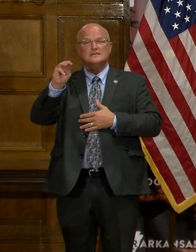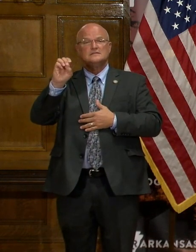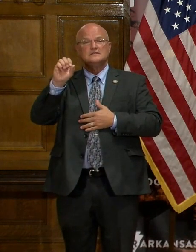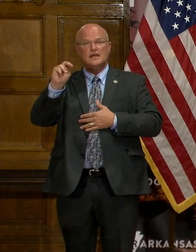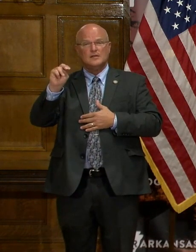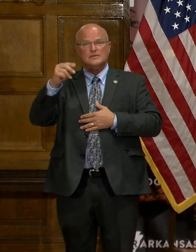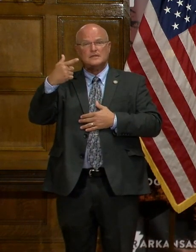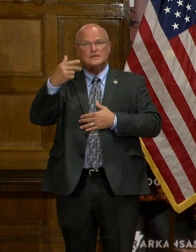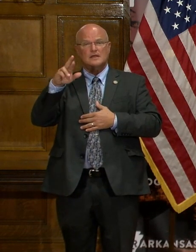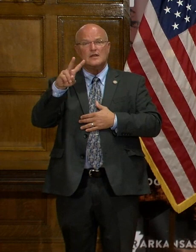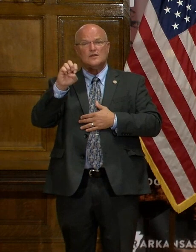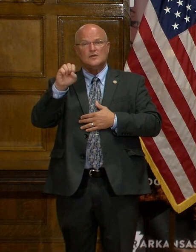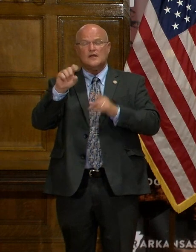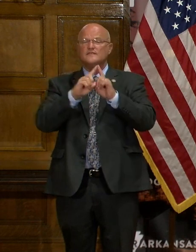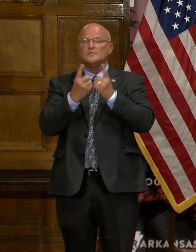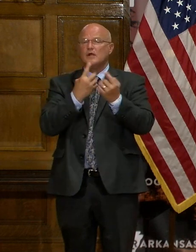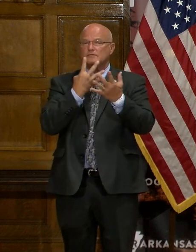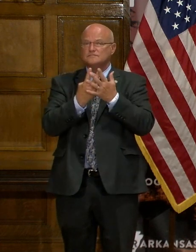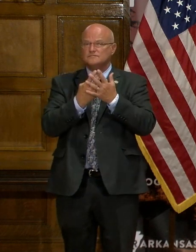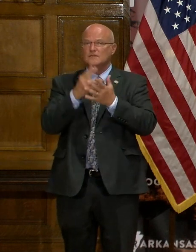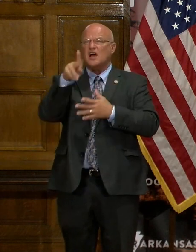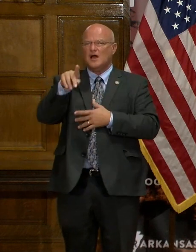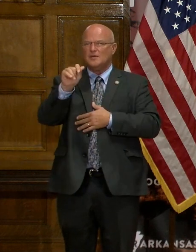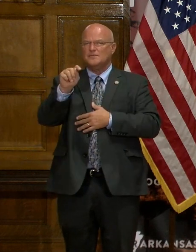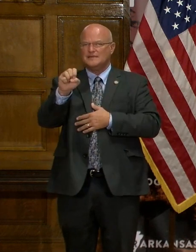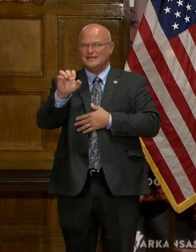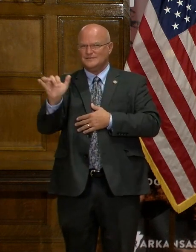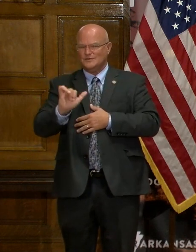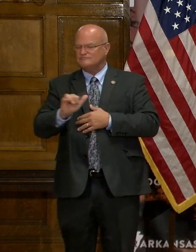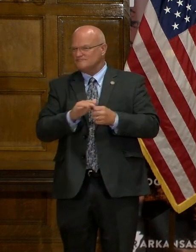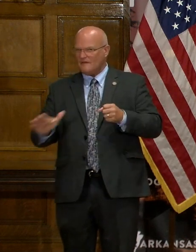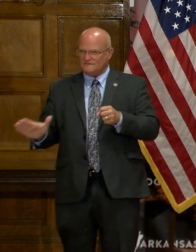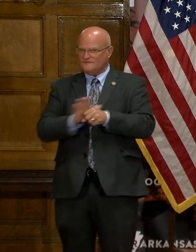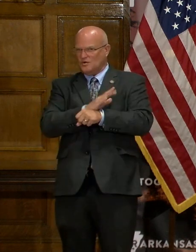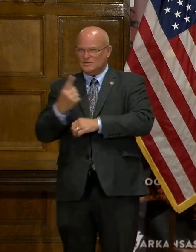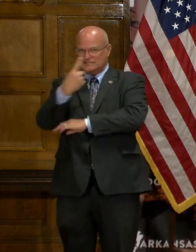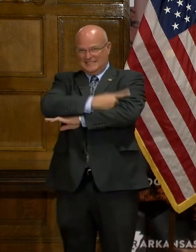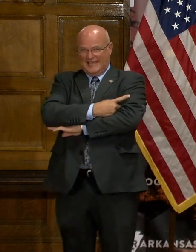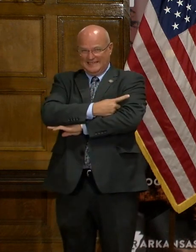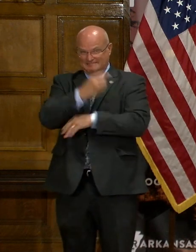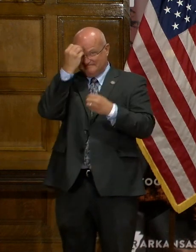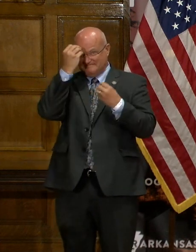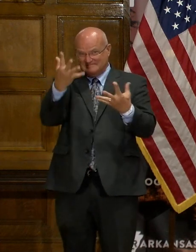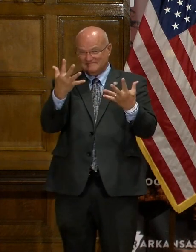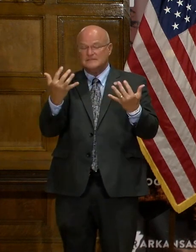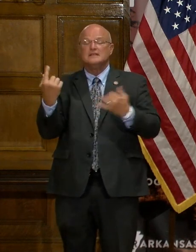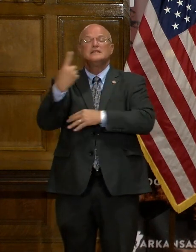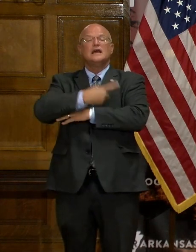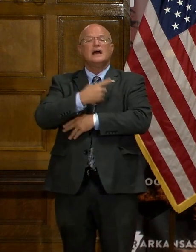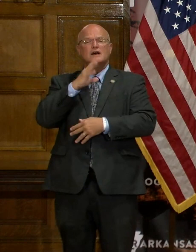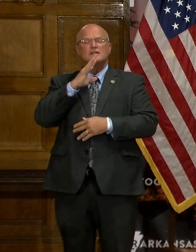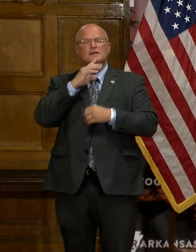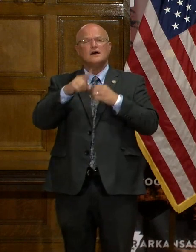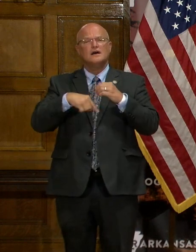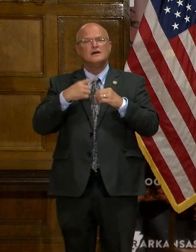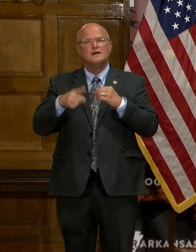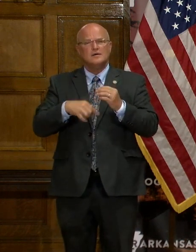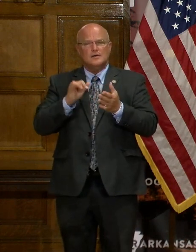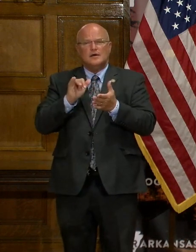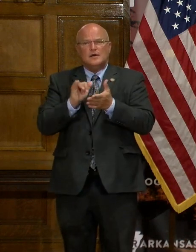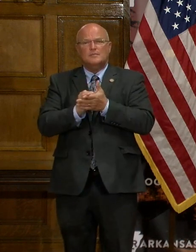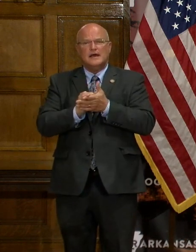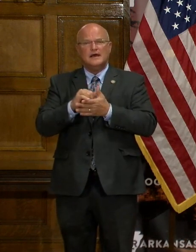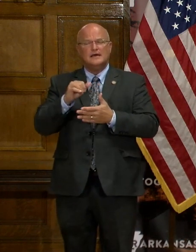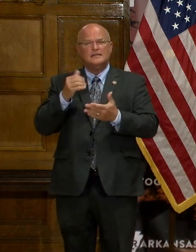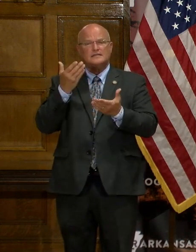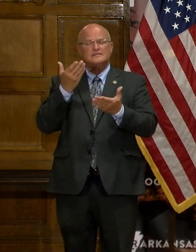Department of Corrections to give an update as well. So we've got a full schedule today, but let me start by addressing the